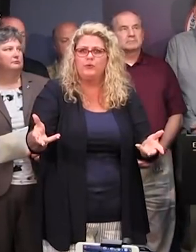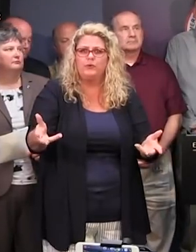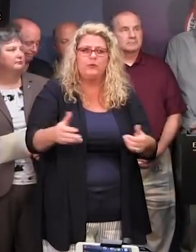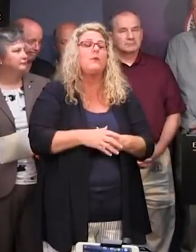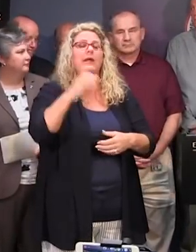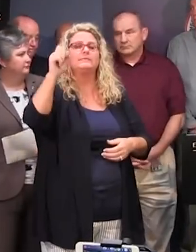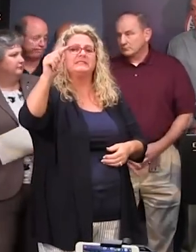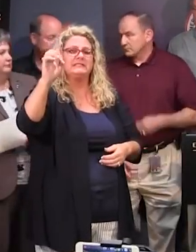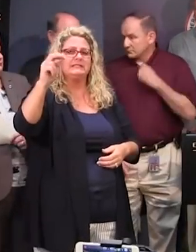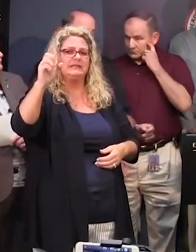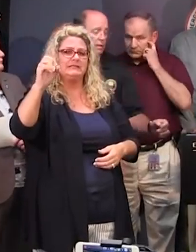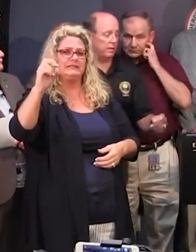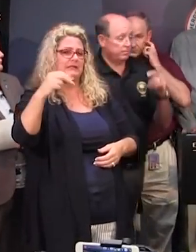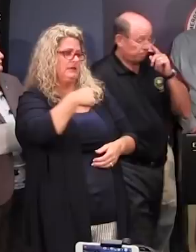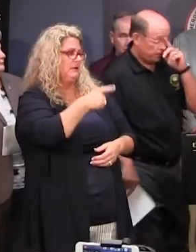Stunz.